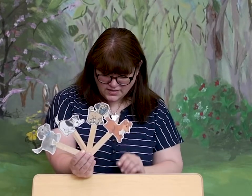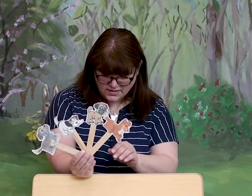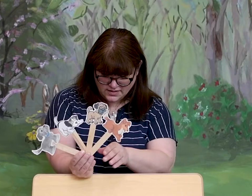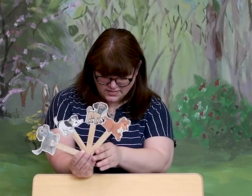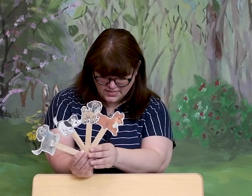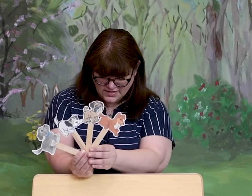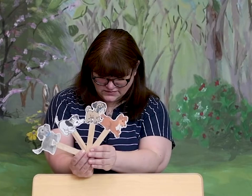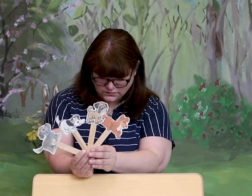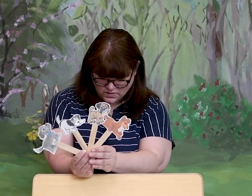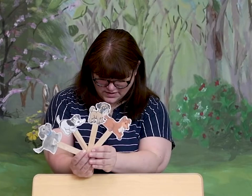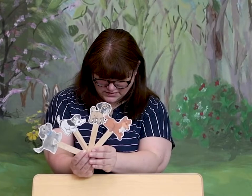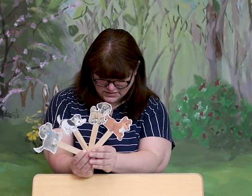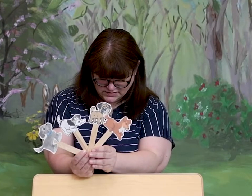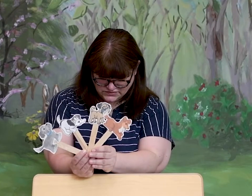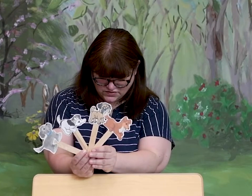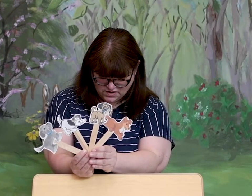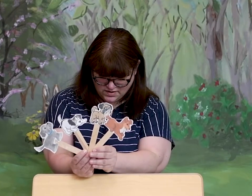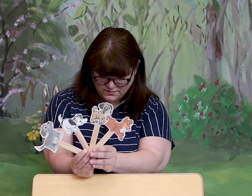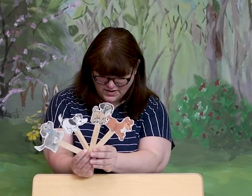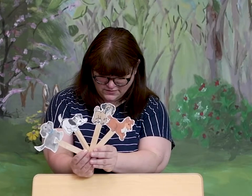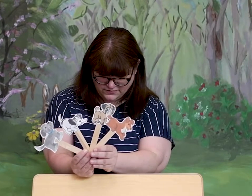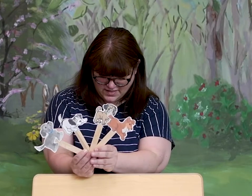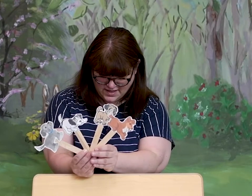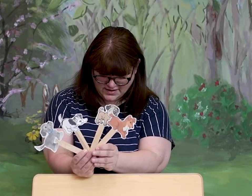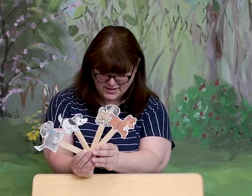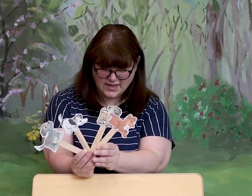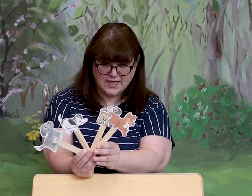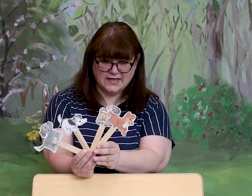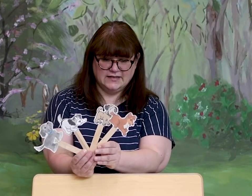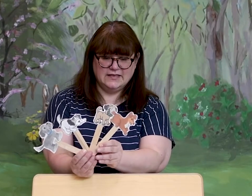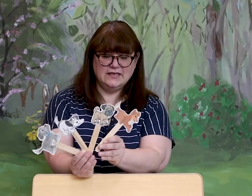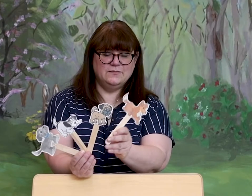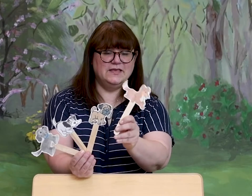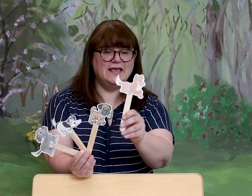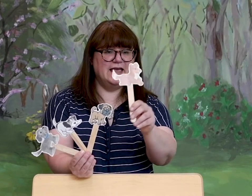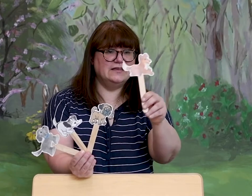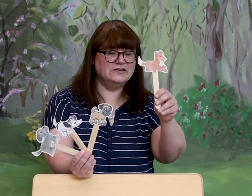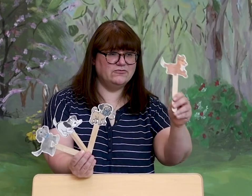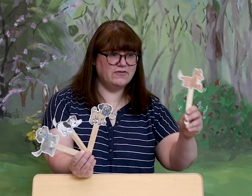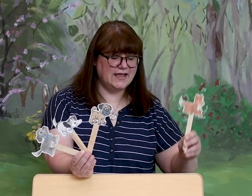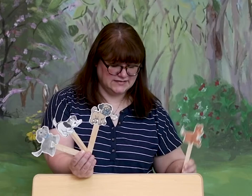This one saw a butterfly, and he began to race.